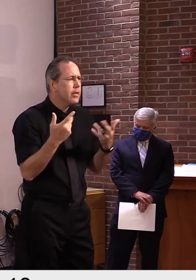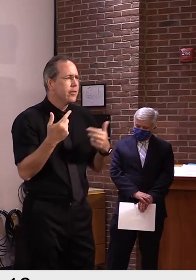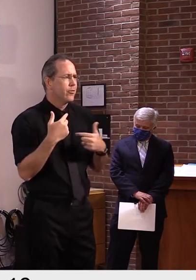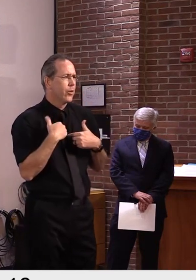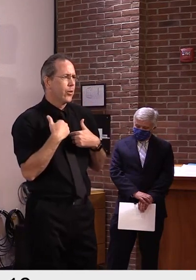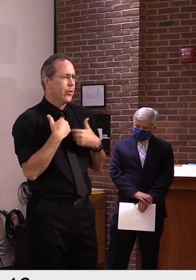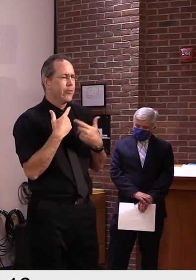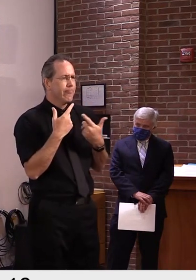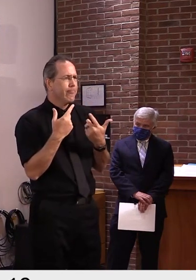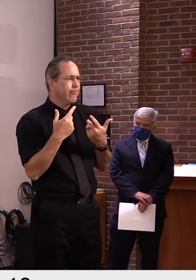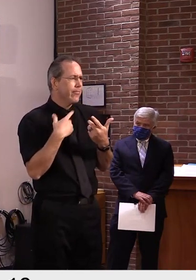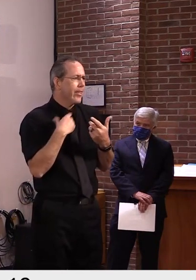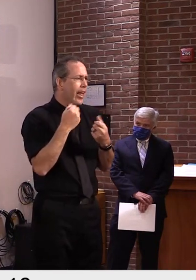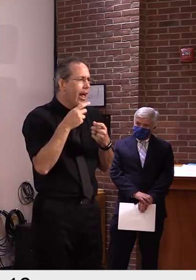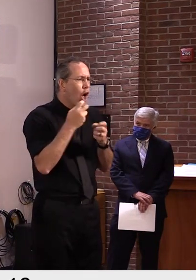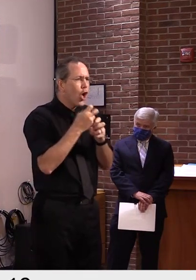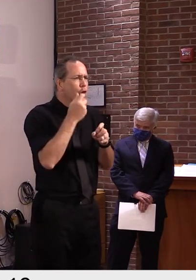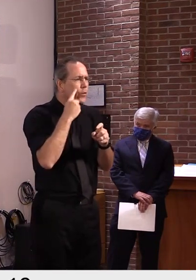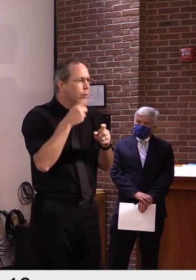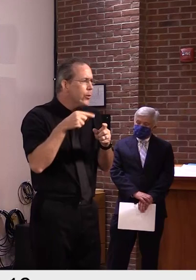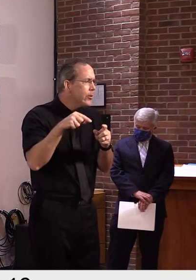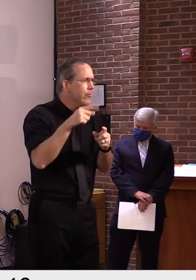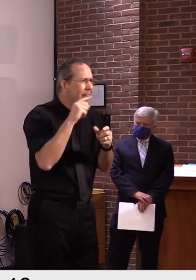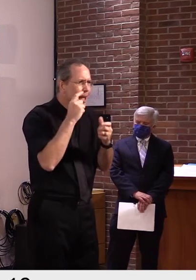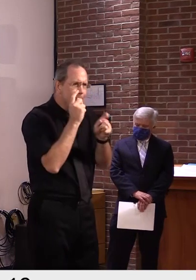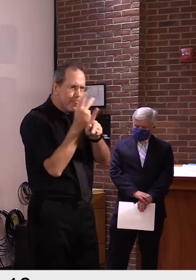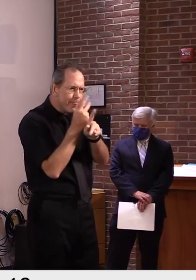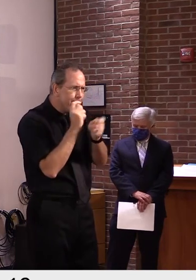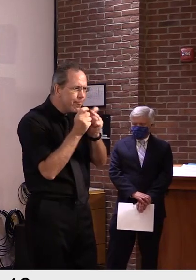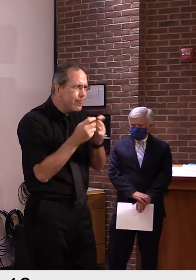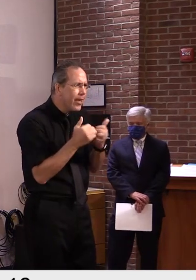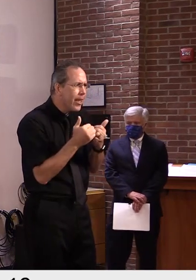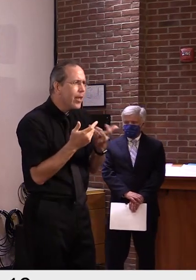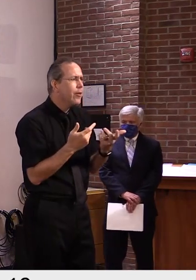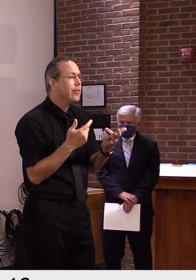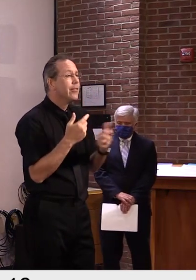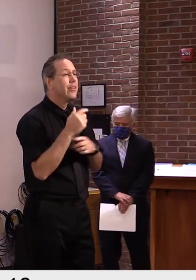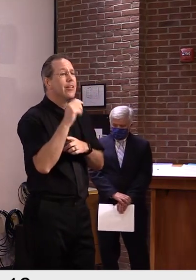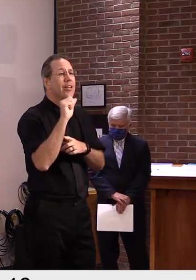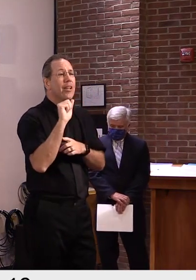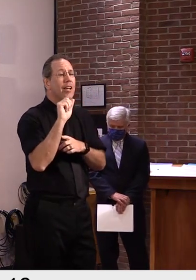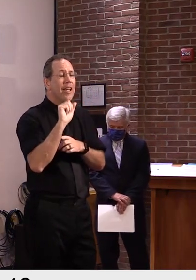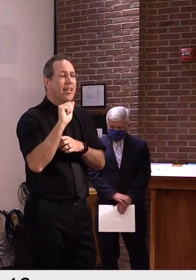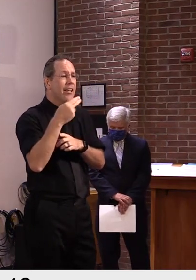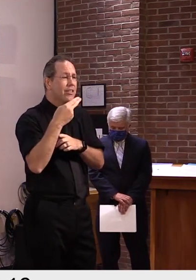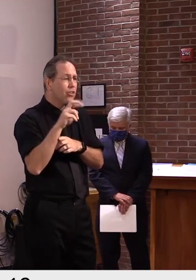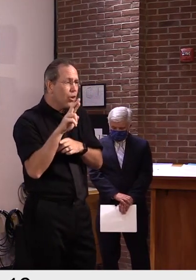some combination of AHS and DFR and we obviously work very well together, um, would certainly be appropriate.